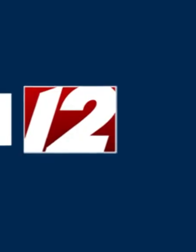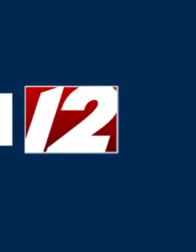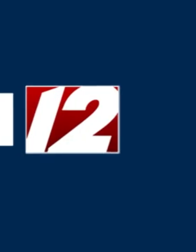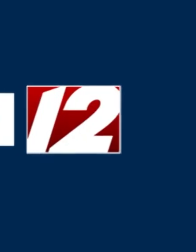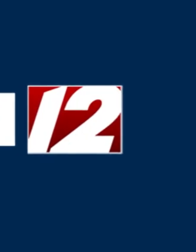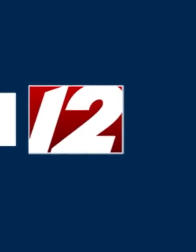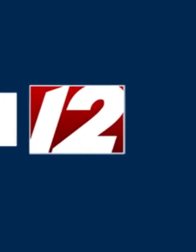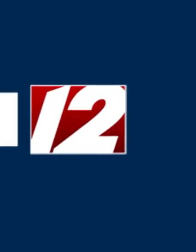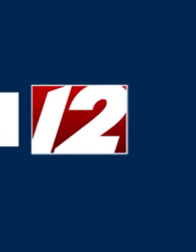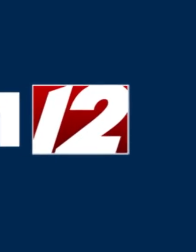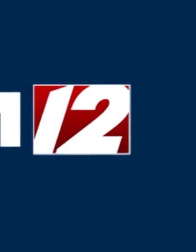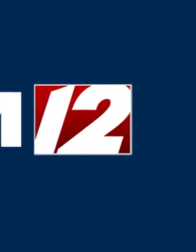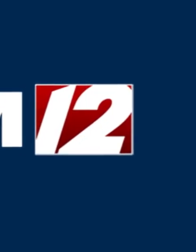people here Who are you worried How How